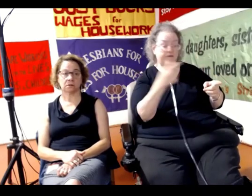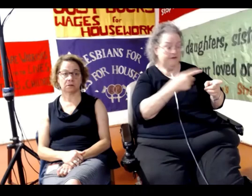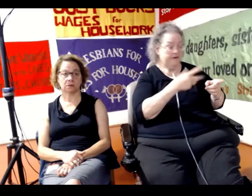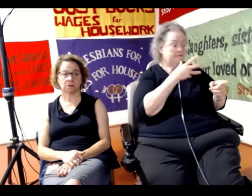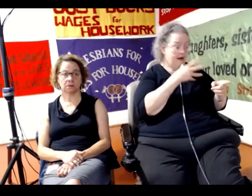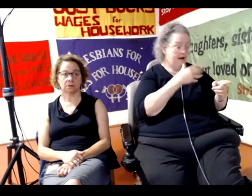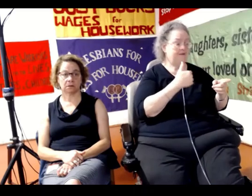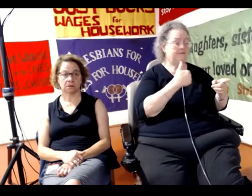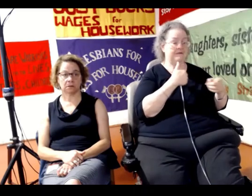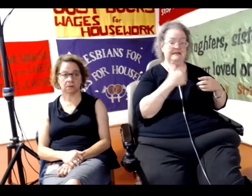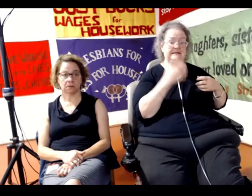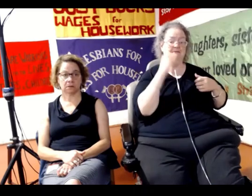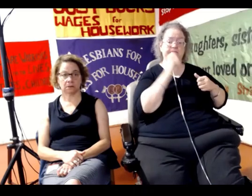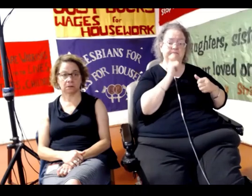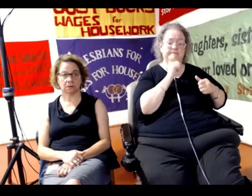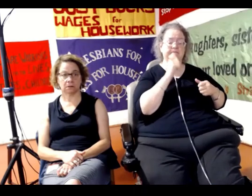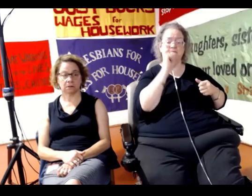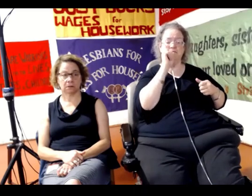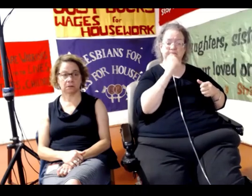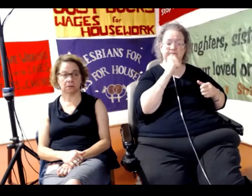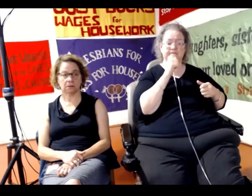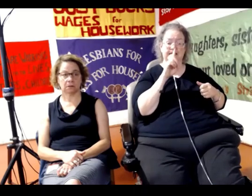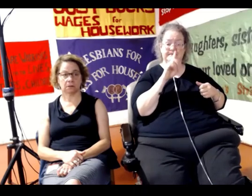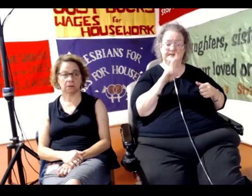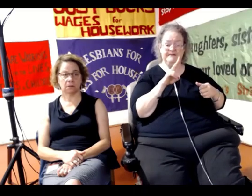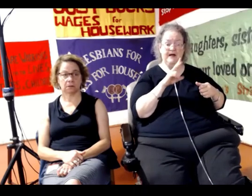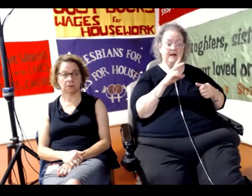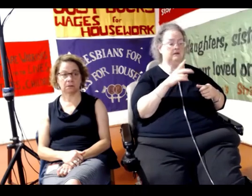and giving them to abusive fathers and institutions.